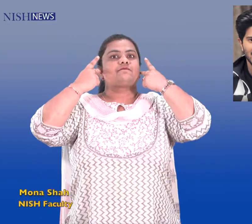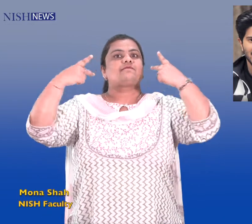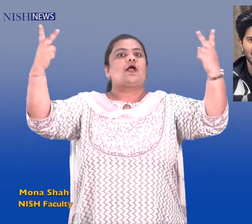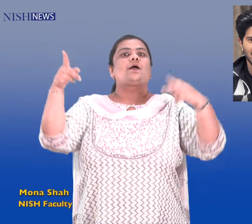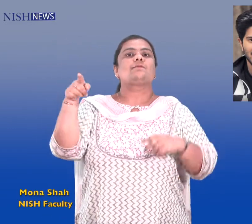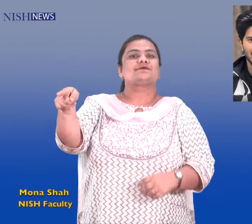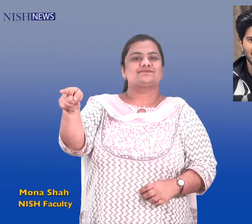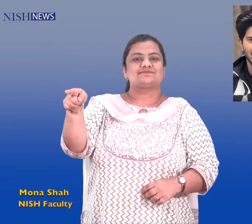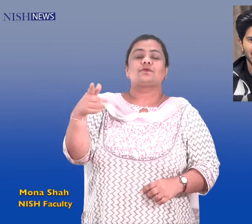Mamuti.